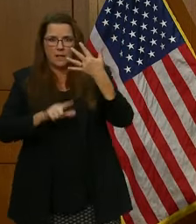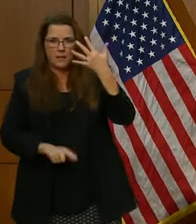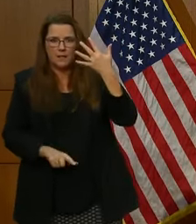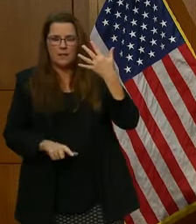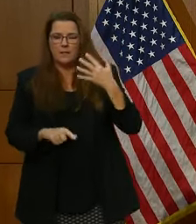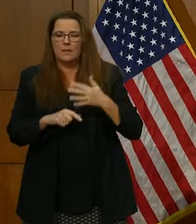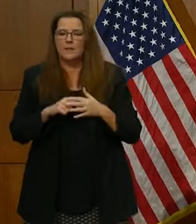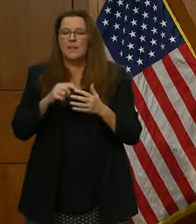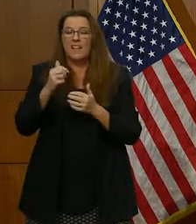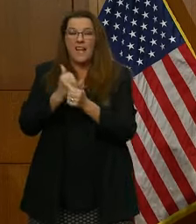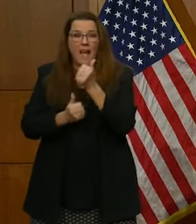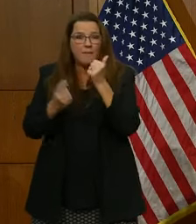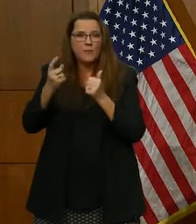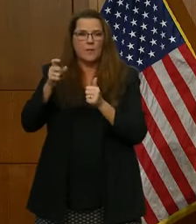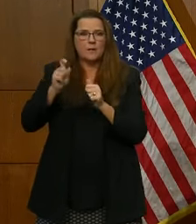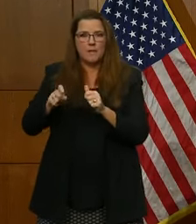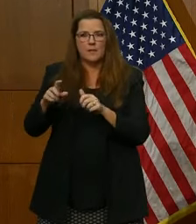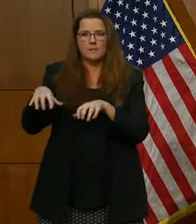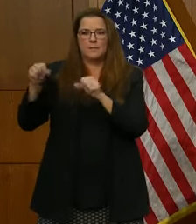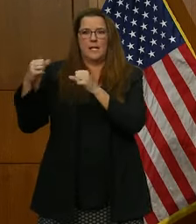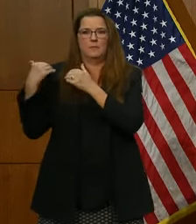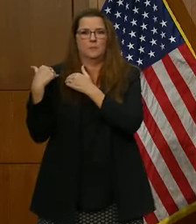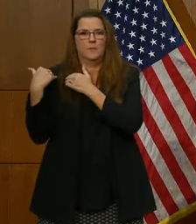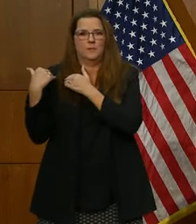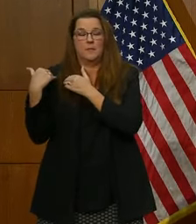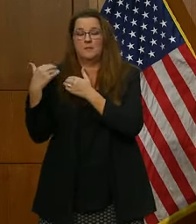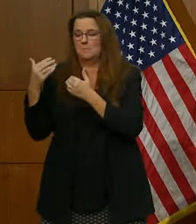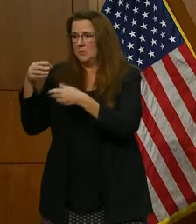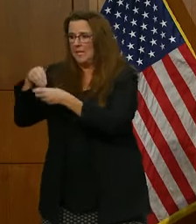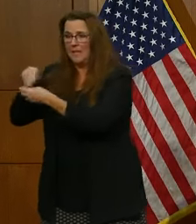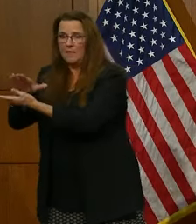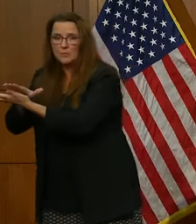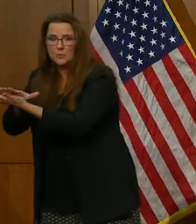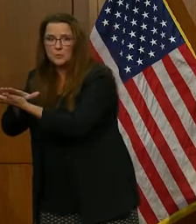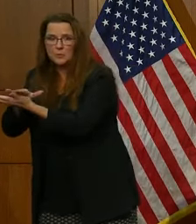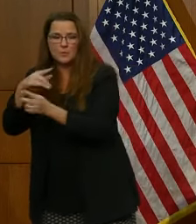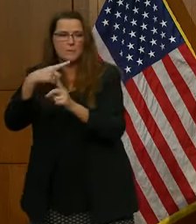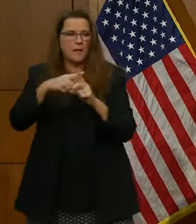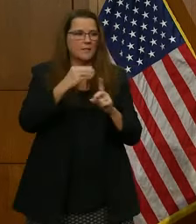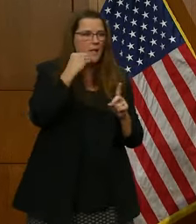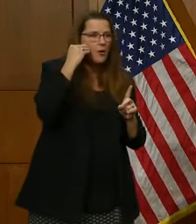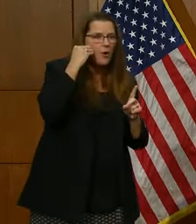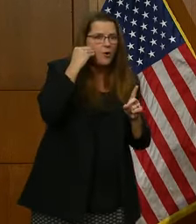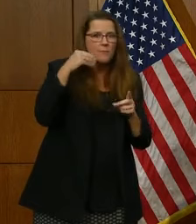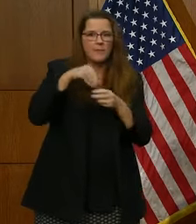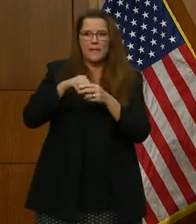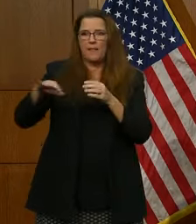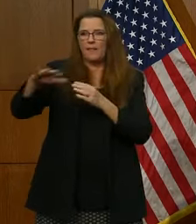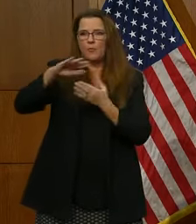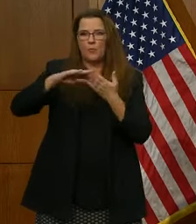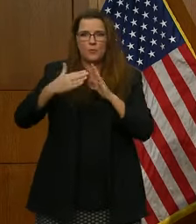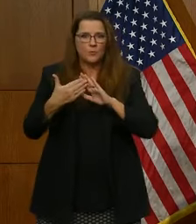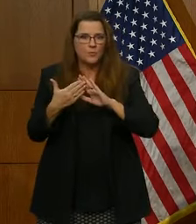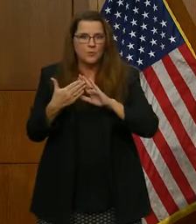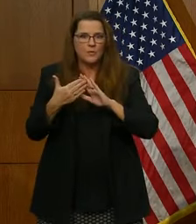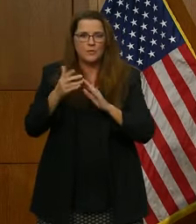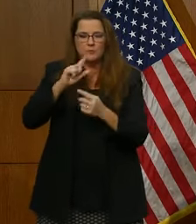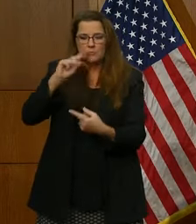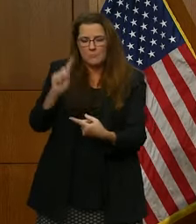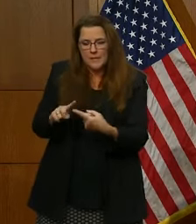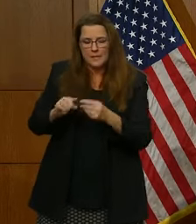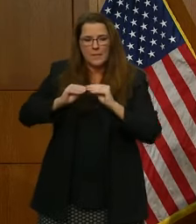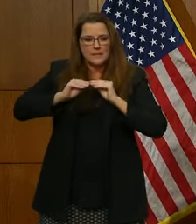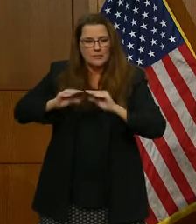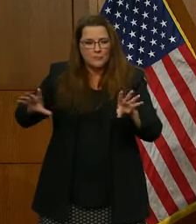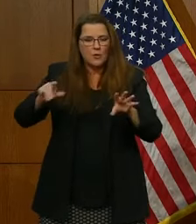must do their part in the schools and, just as importantly, at home and around their communities to minimize the spread